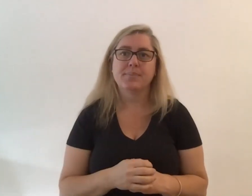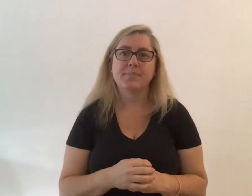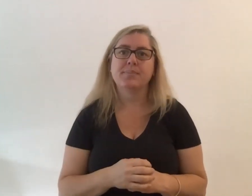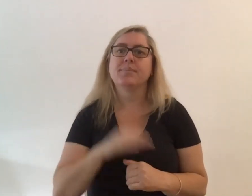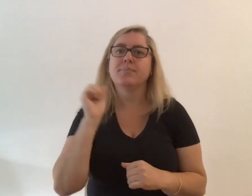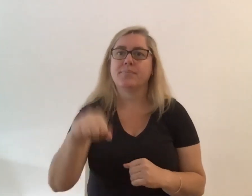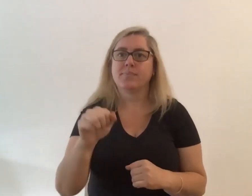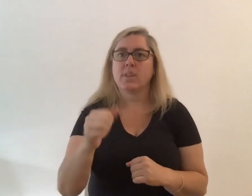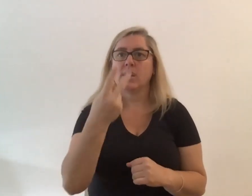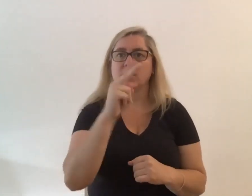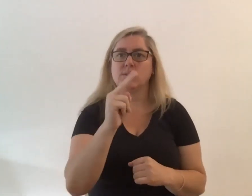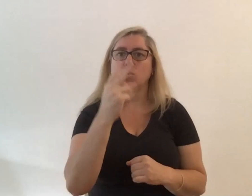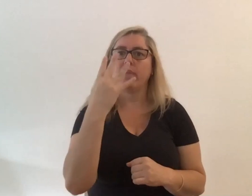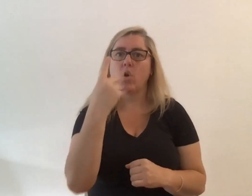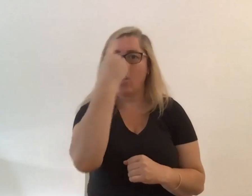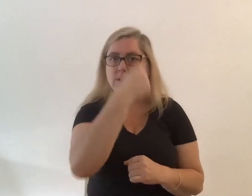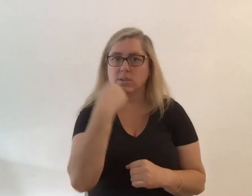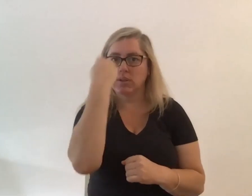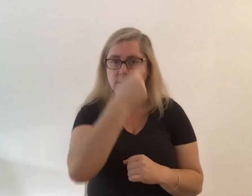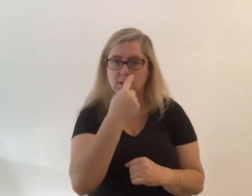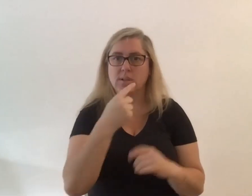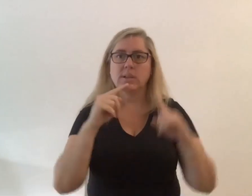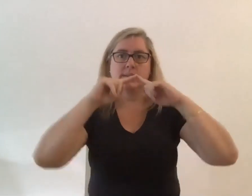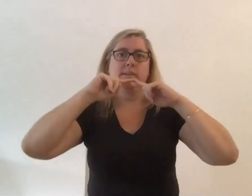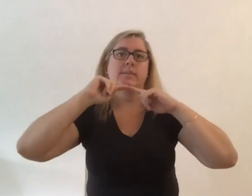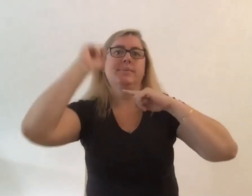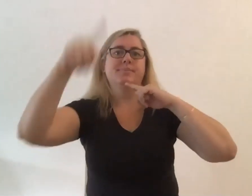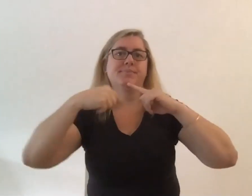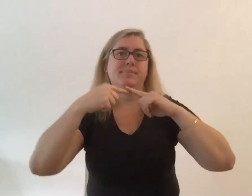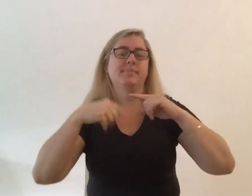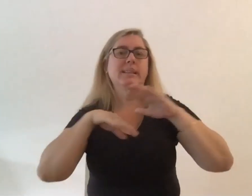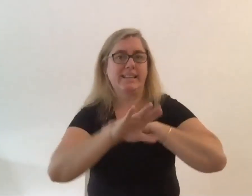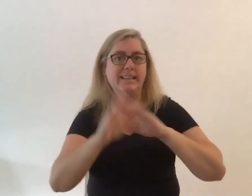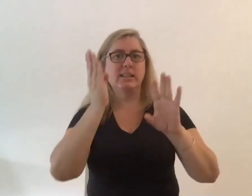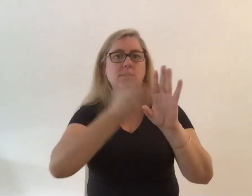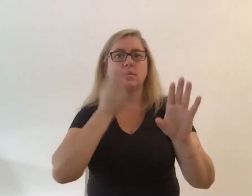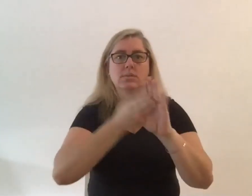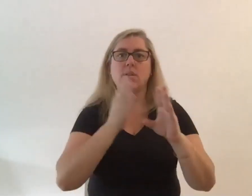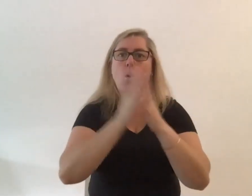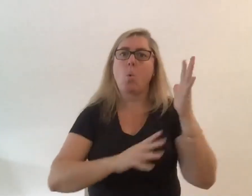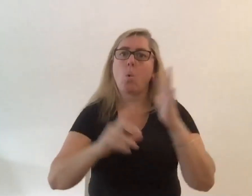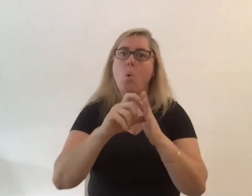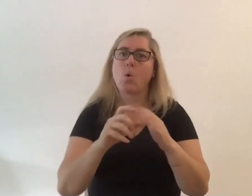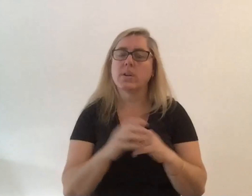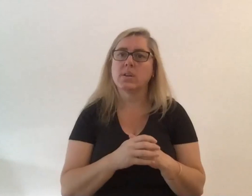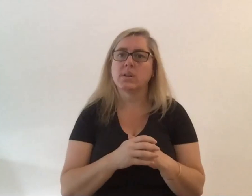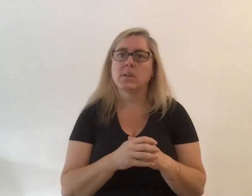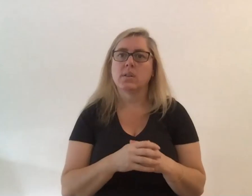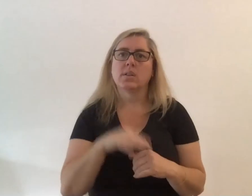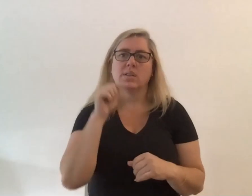hours isn't it it's 24 hours in a psych ward yes yeah and so it's delivered it's different perspectives of the